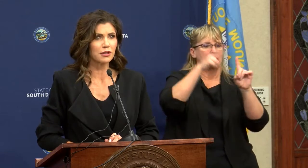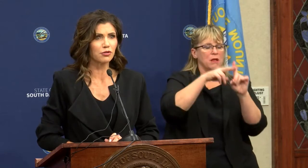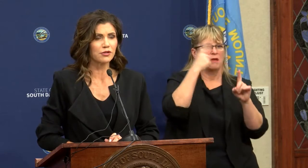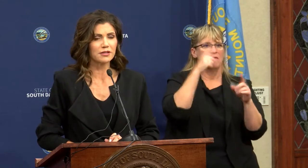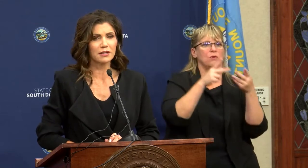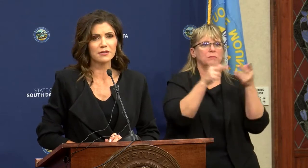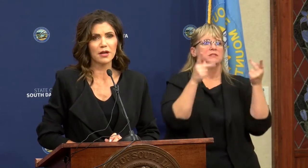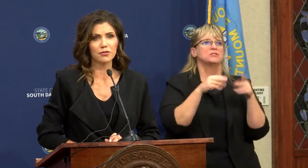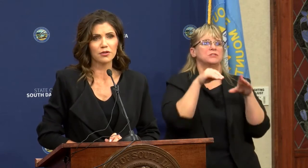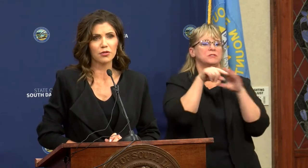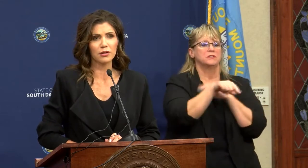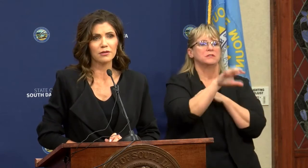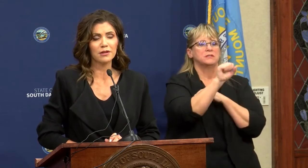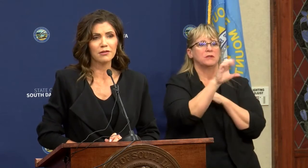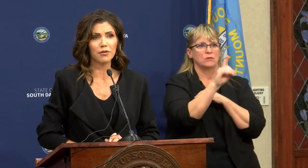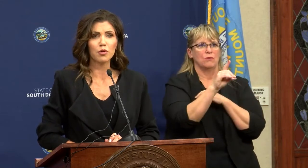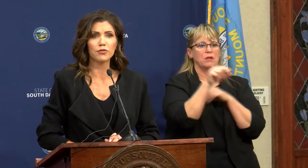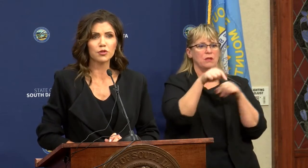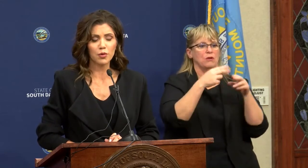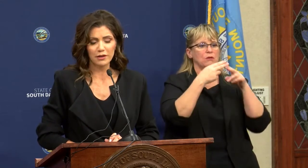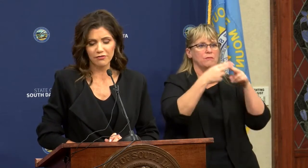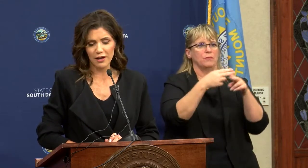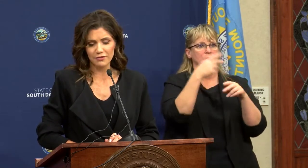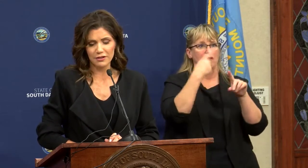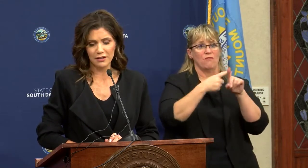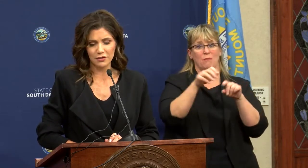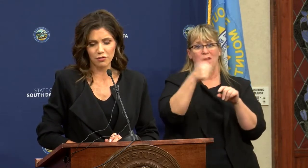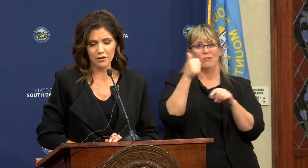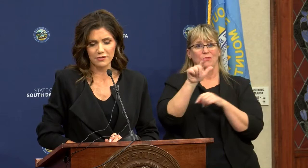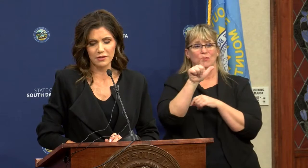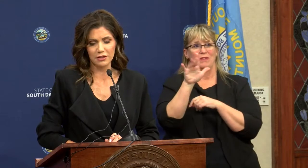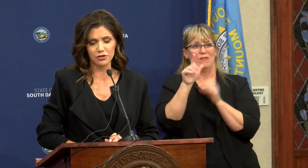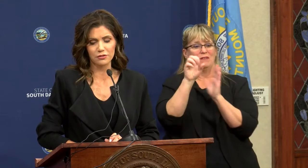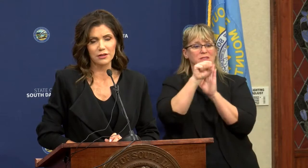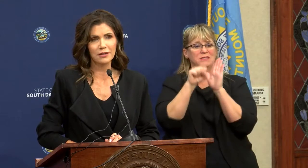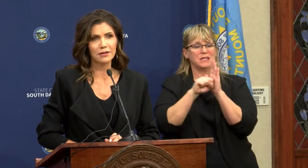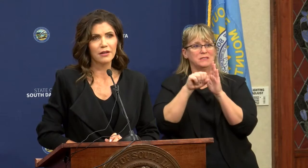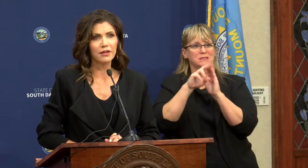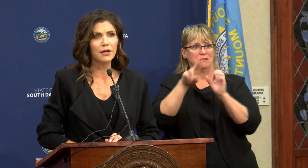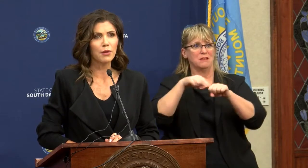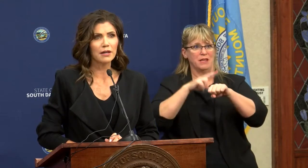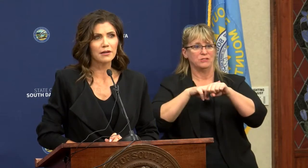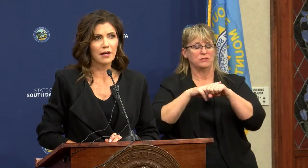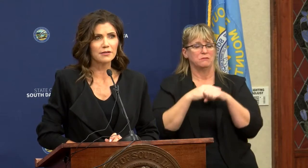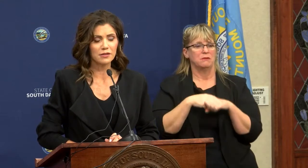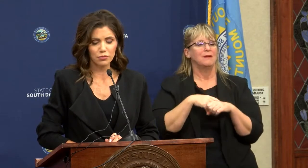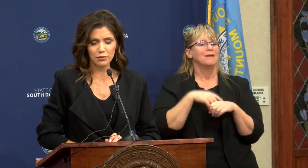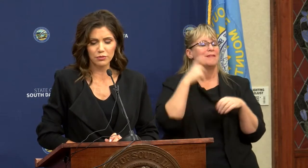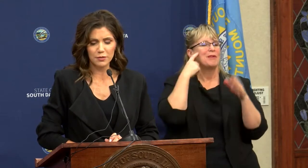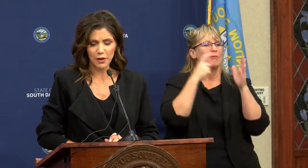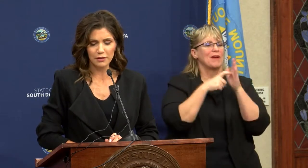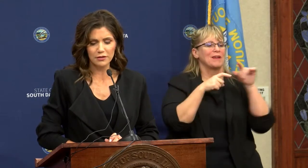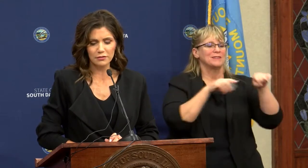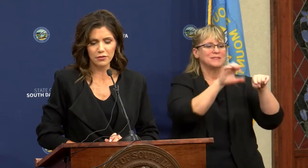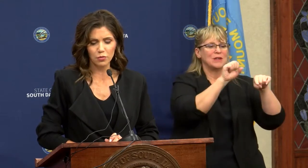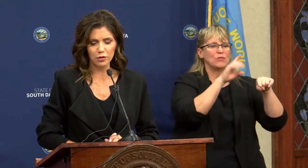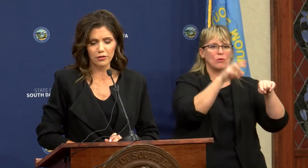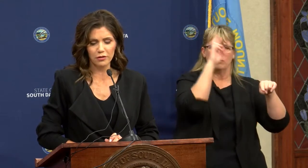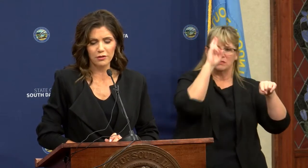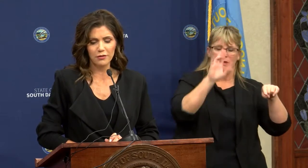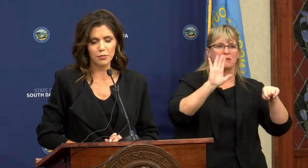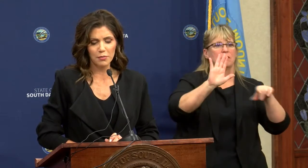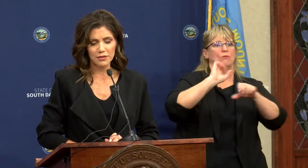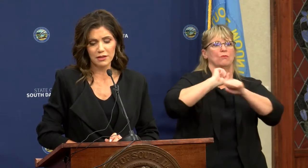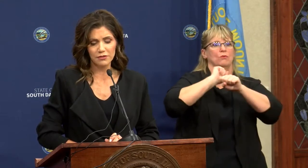positions here in the state of South Dakota from over 25 states across the nation. I think they recognize that we respect the